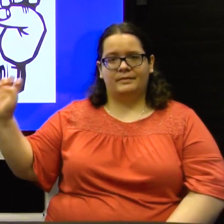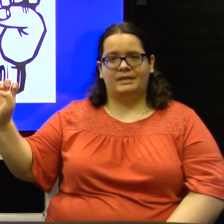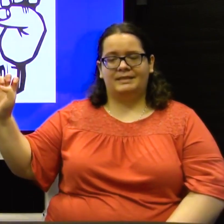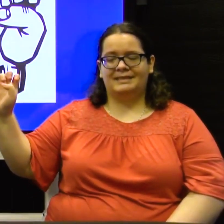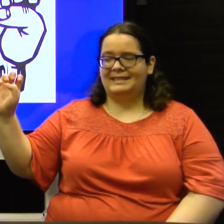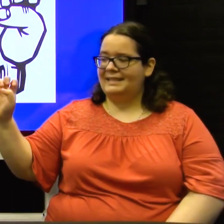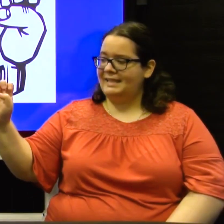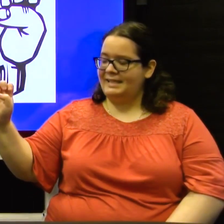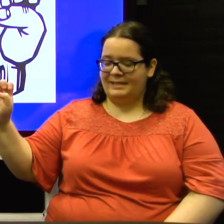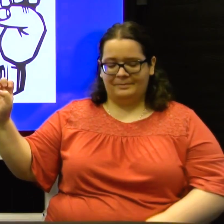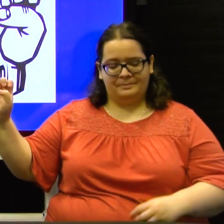E.